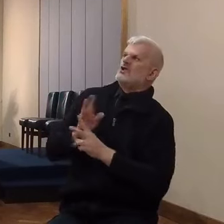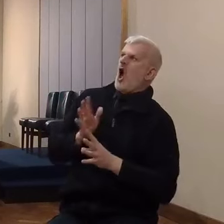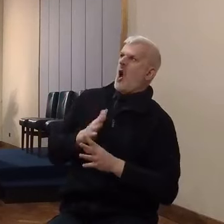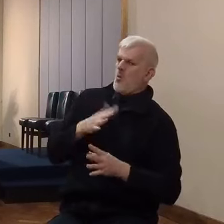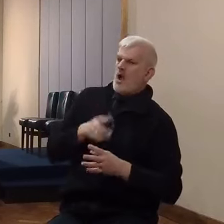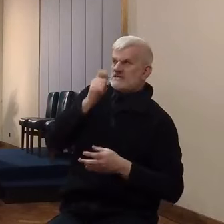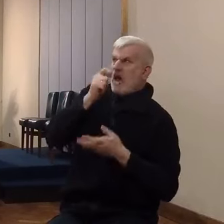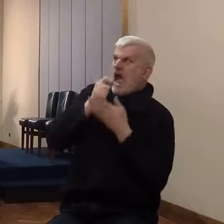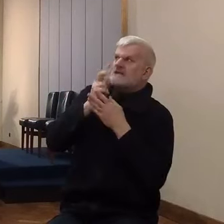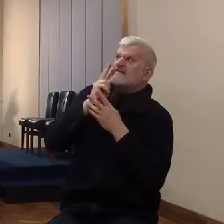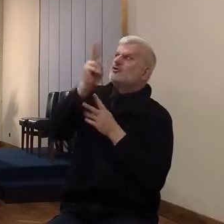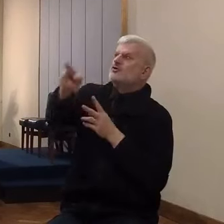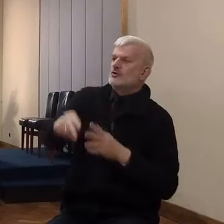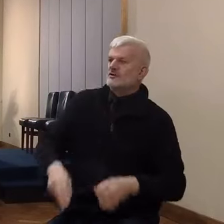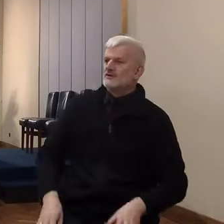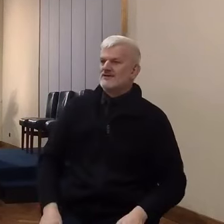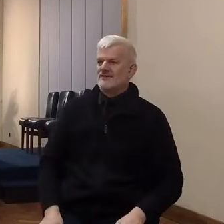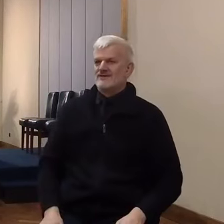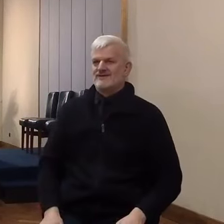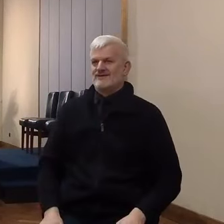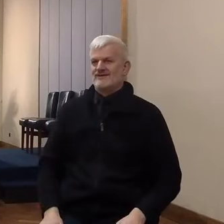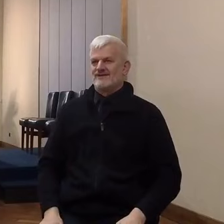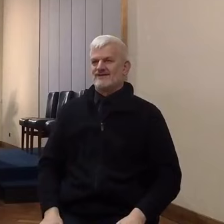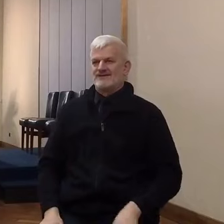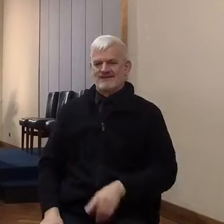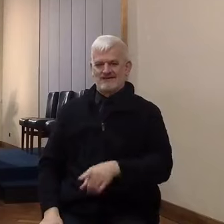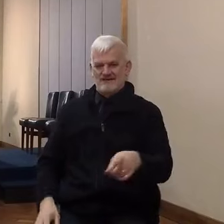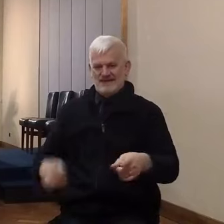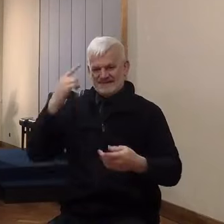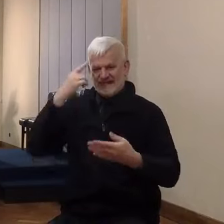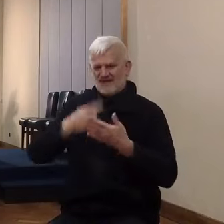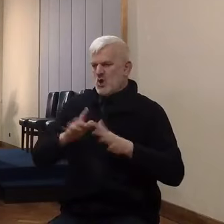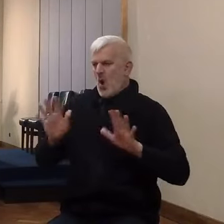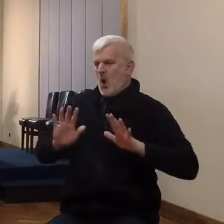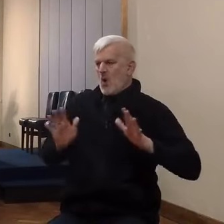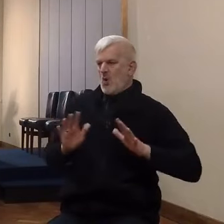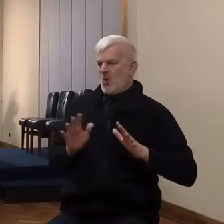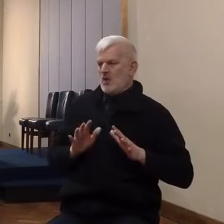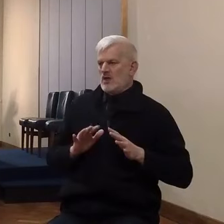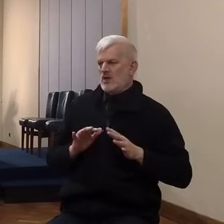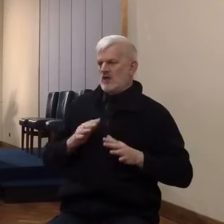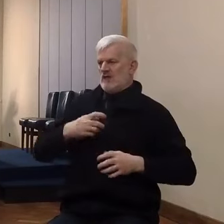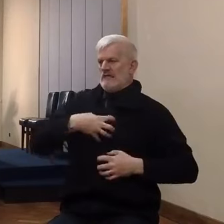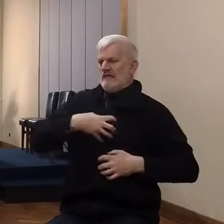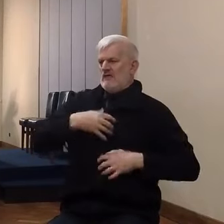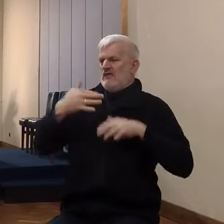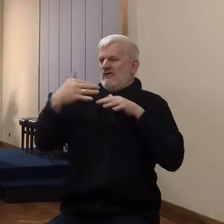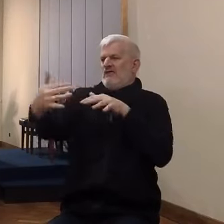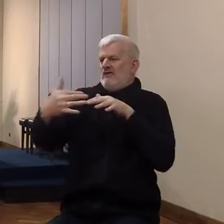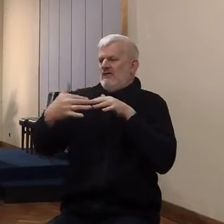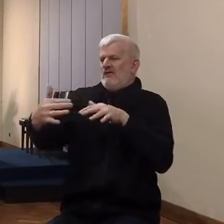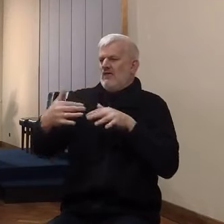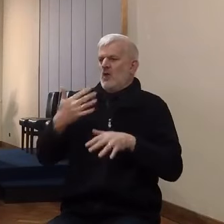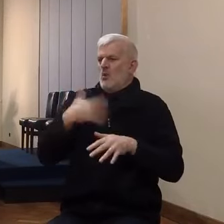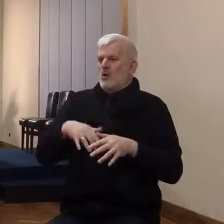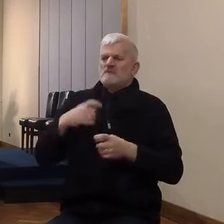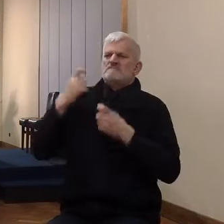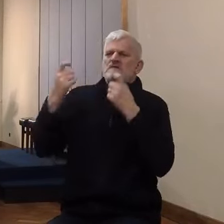that they needed to put out a safe route for themselves. And that was really behind the